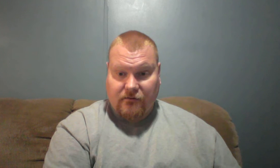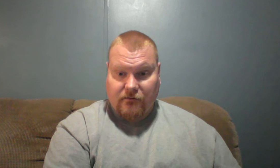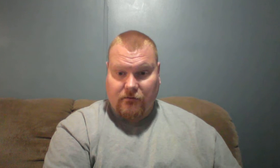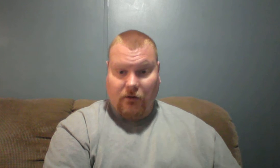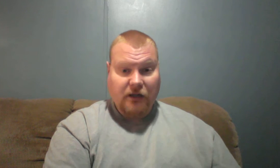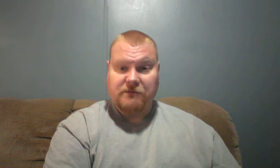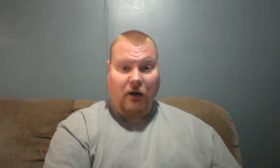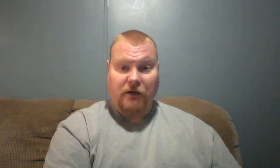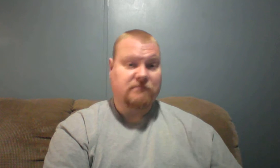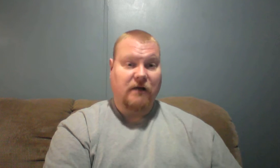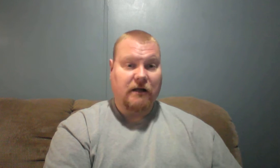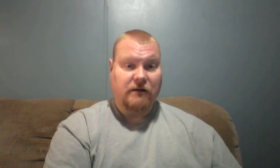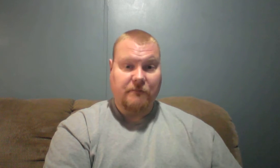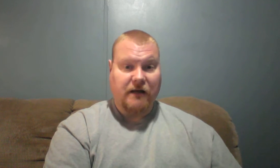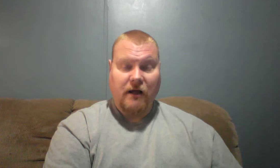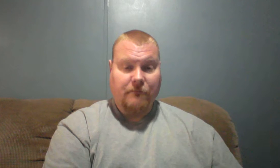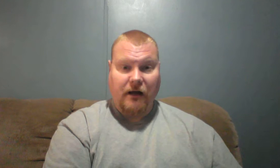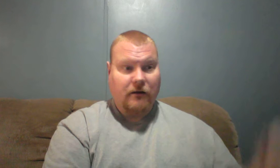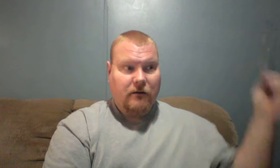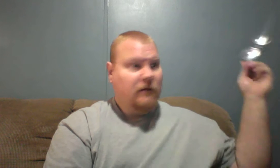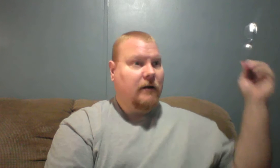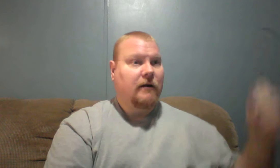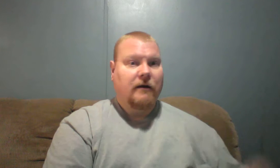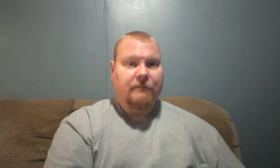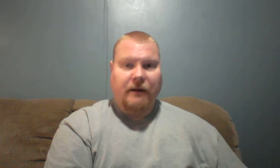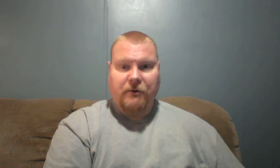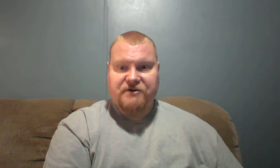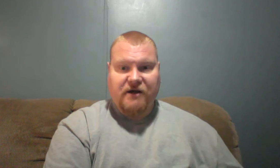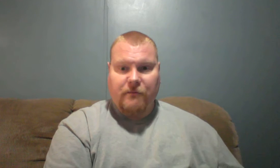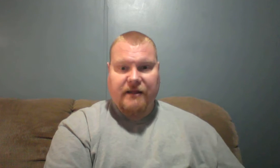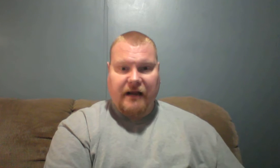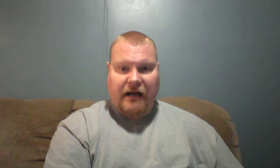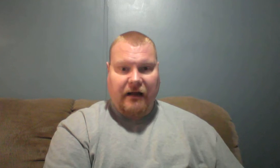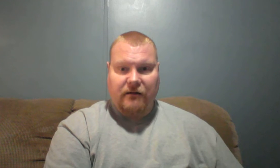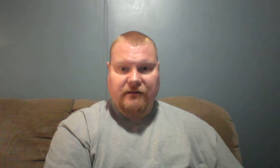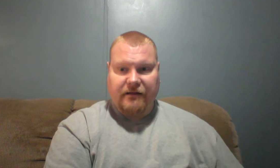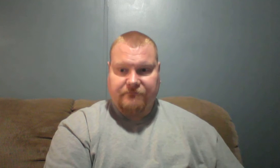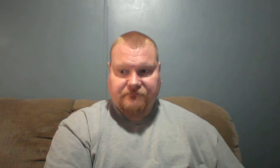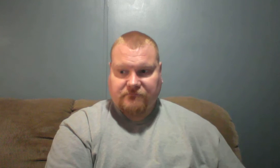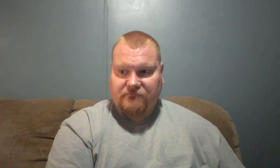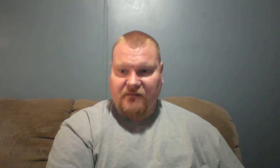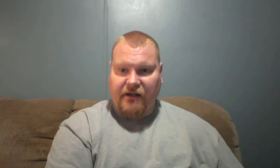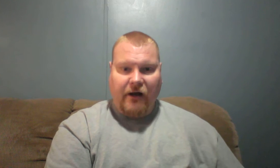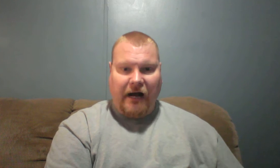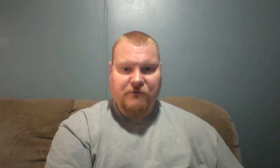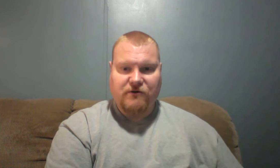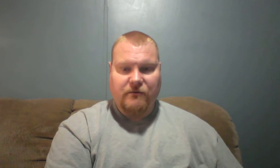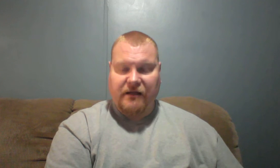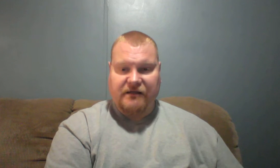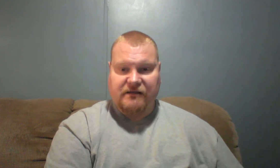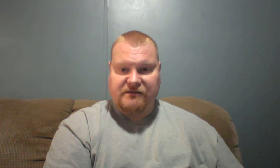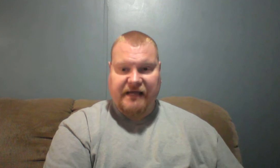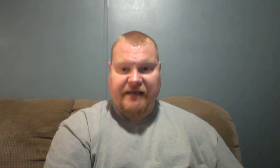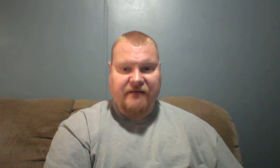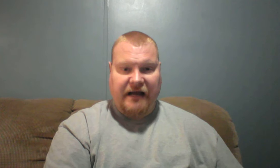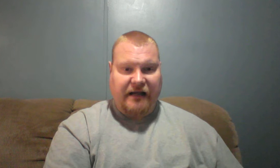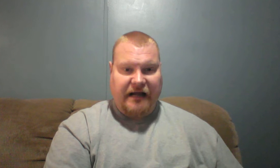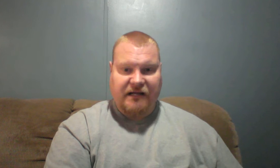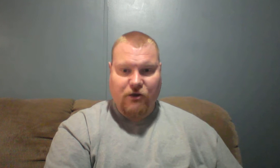Well, that's possible. My, my, my preach told me that I, that, you know, I was going to say that I could do what